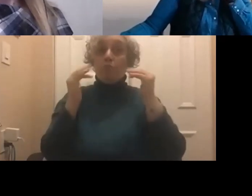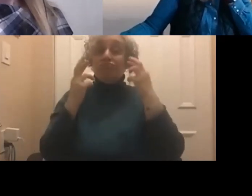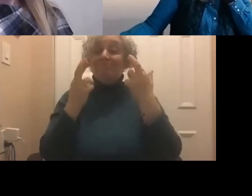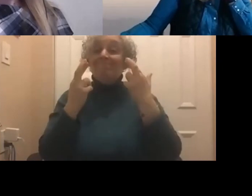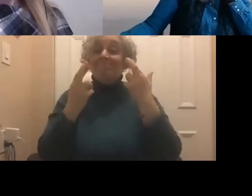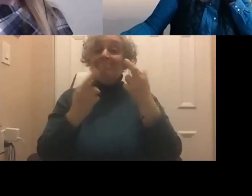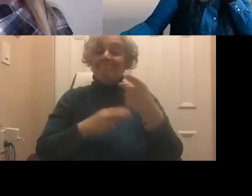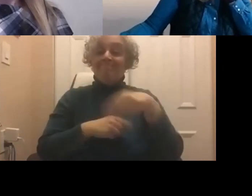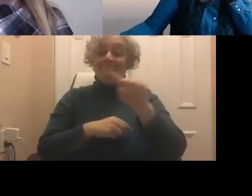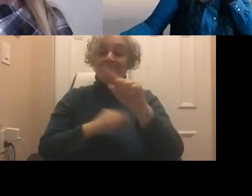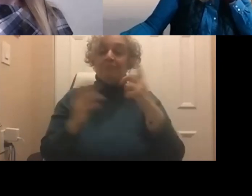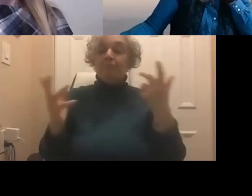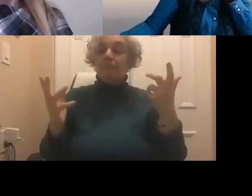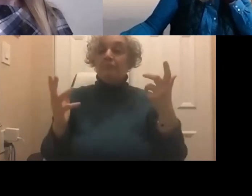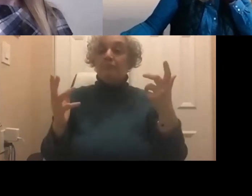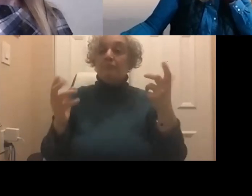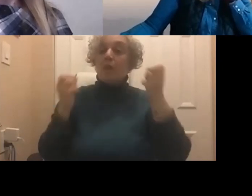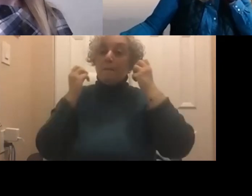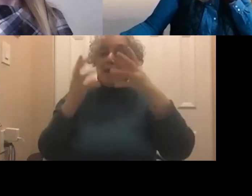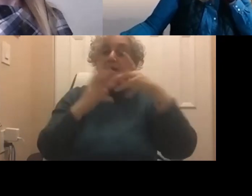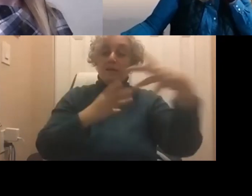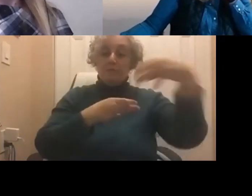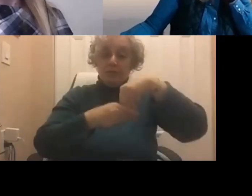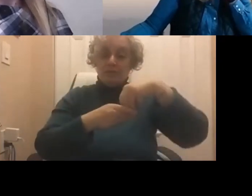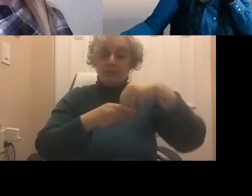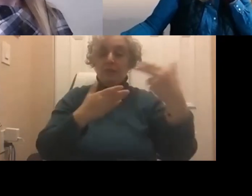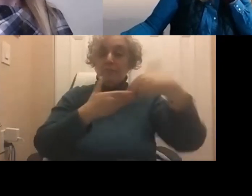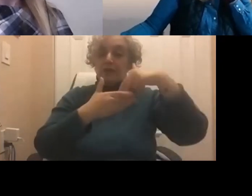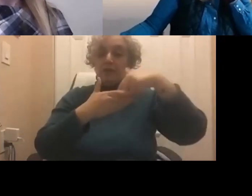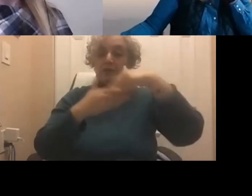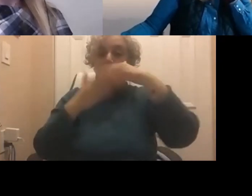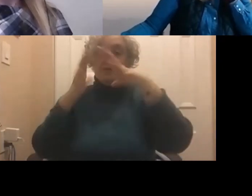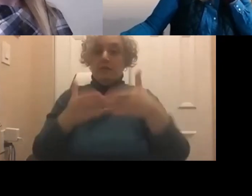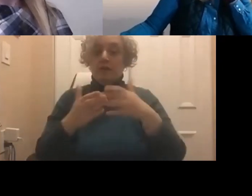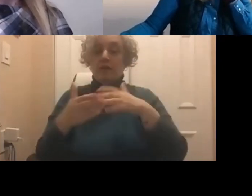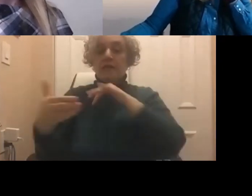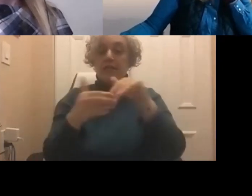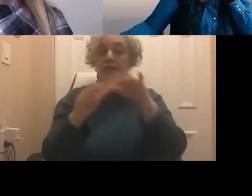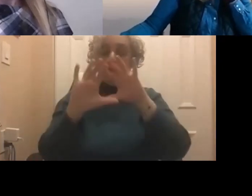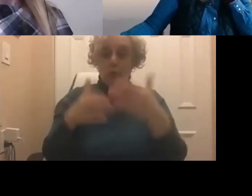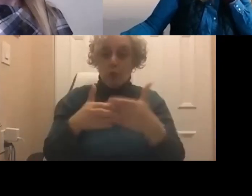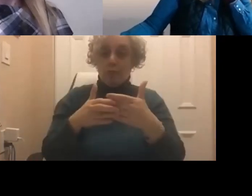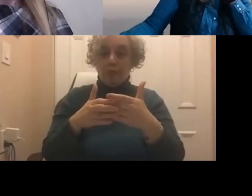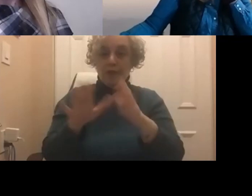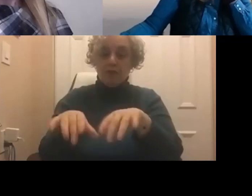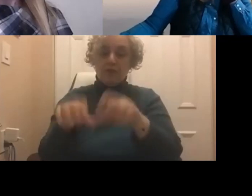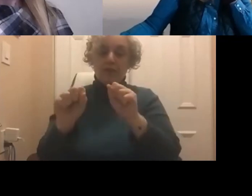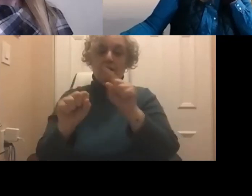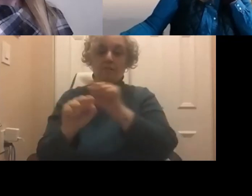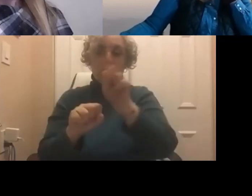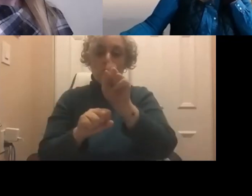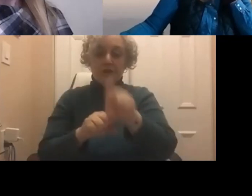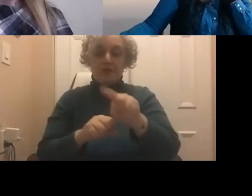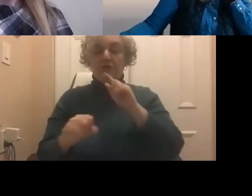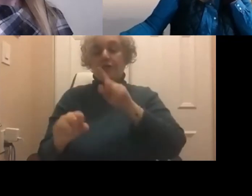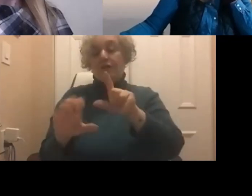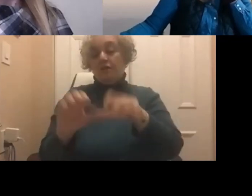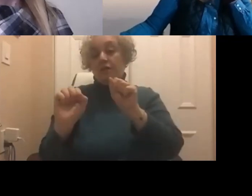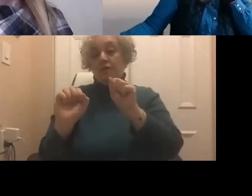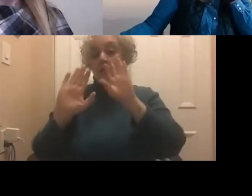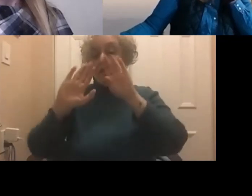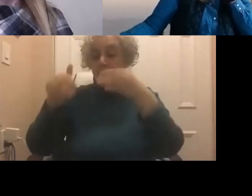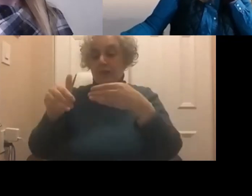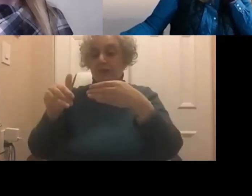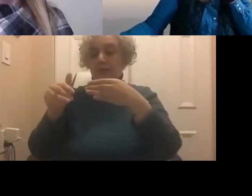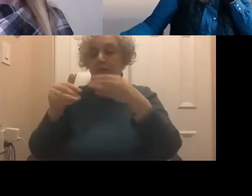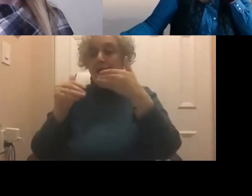many of the participants here are also part of the study group and we'll pick up some of these questions and we'll look at them ourselves